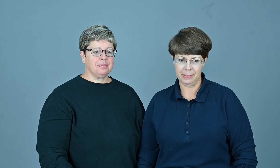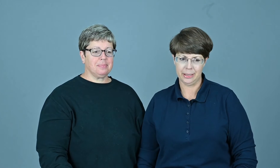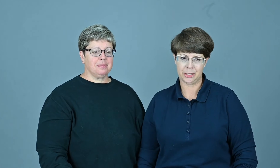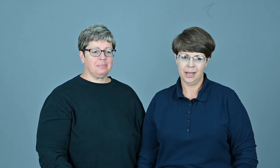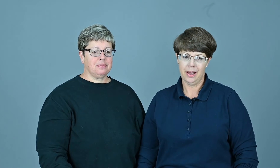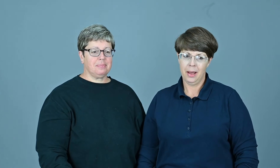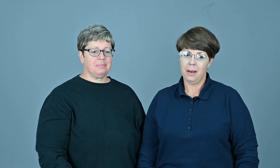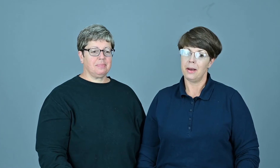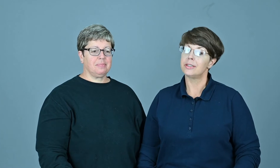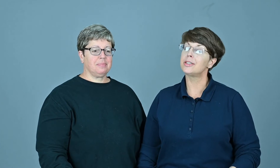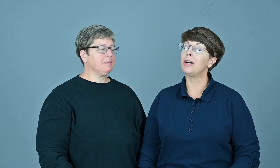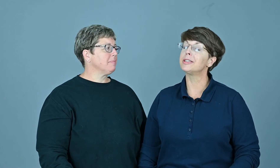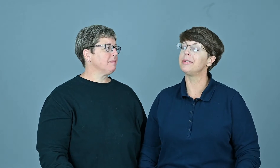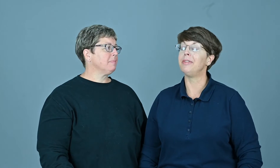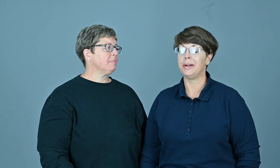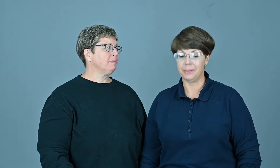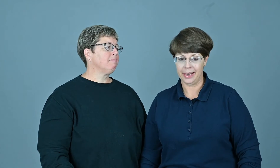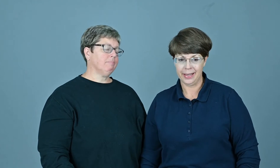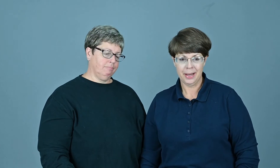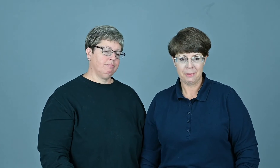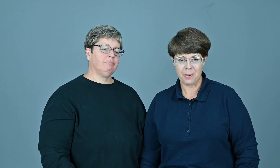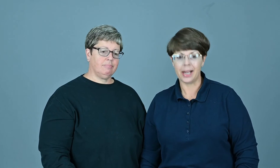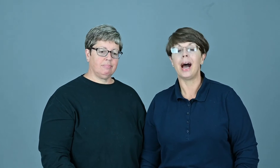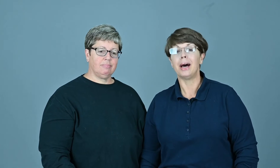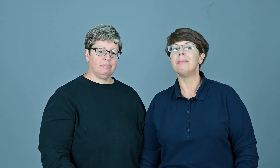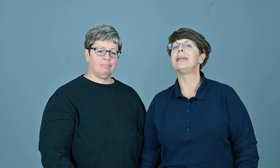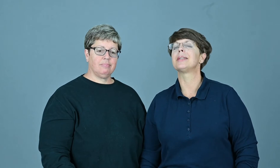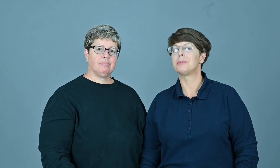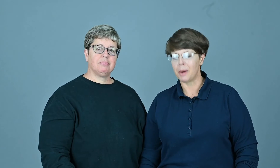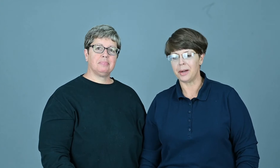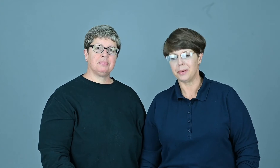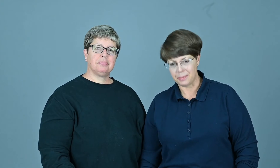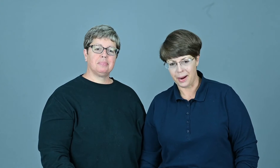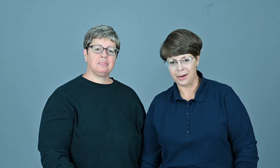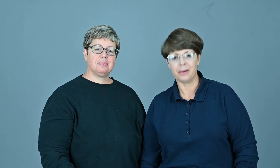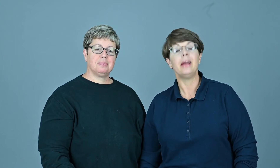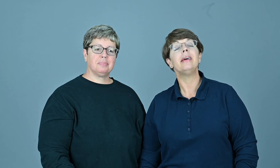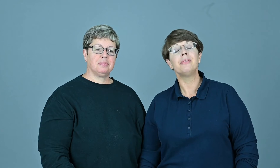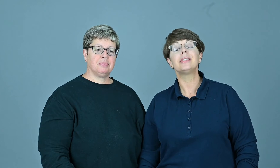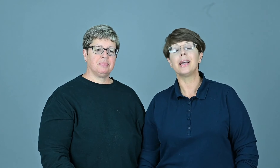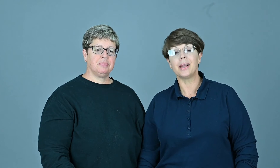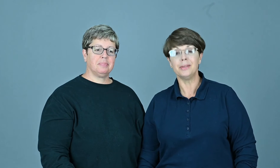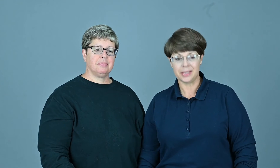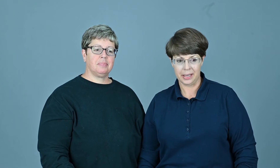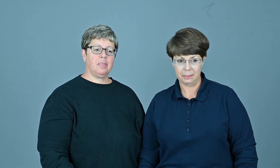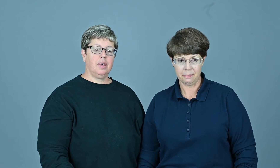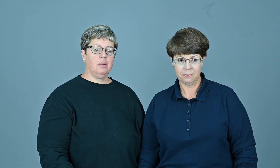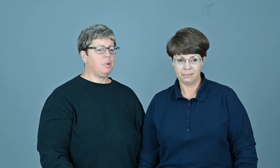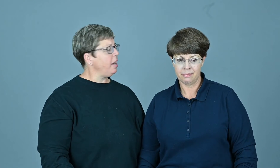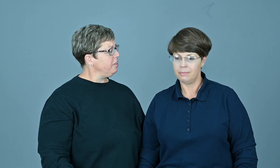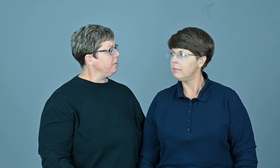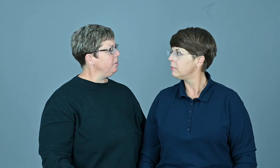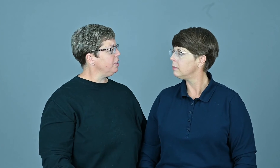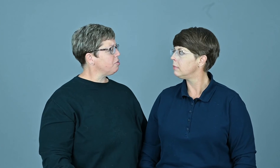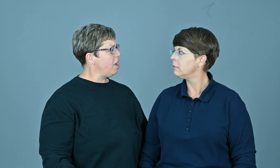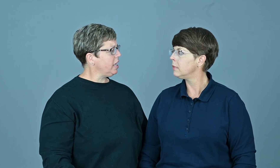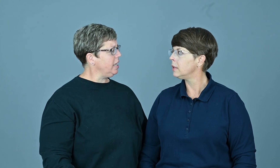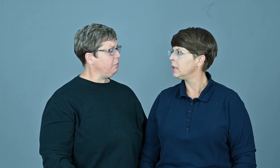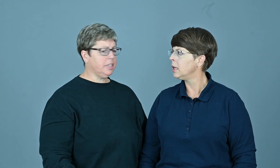much. Stars can fade away. But God makes us brighter and brighter if we stay close to him. Brighter than New Year's rockin' Eve with